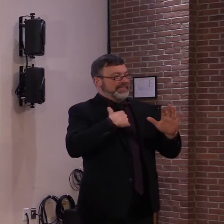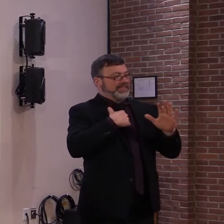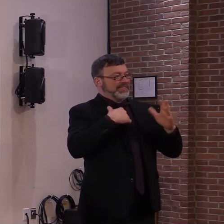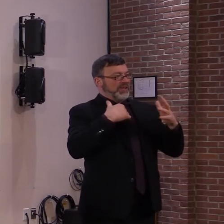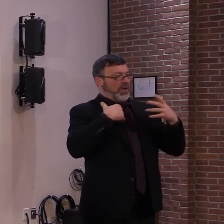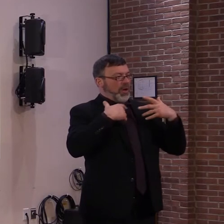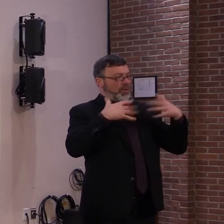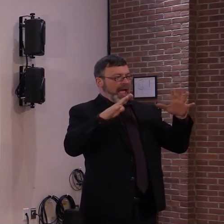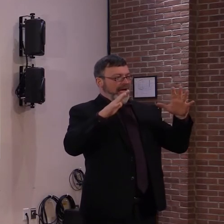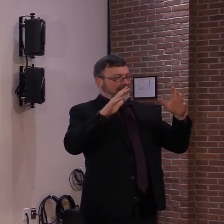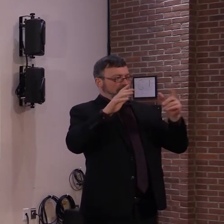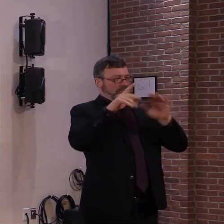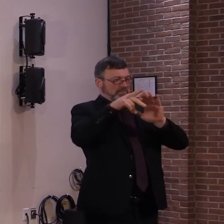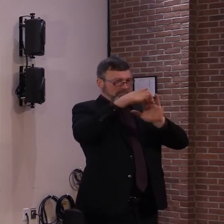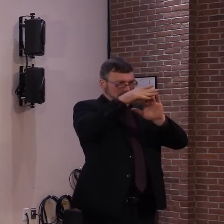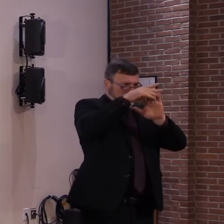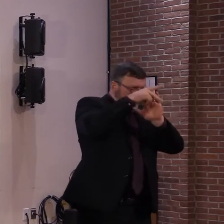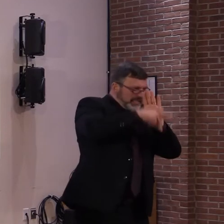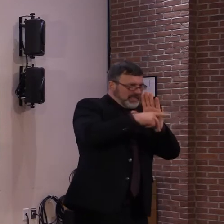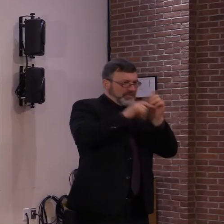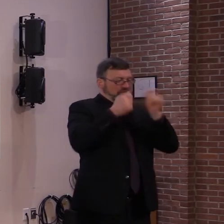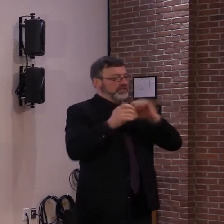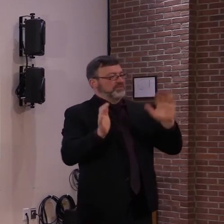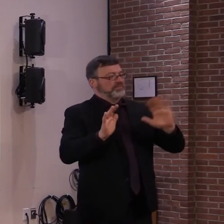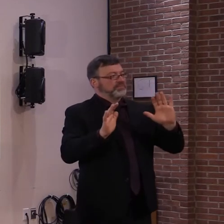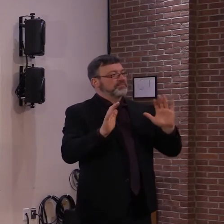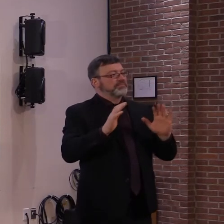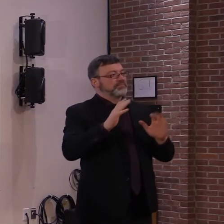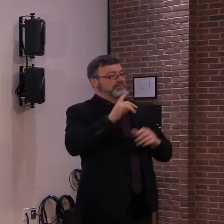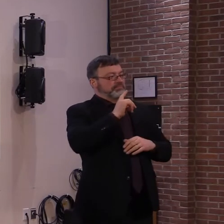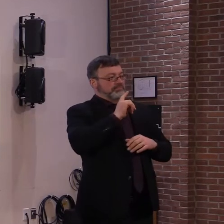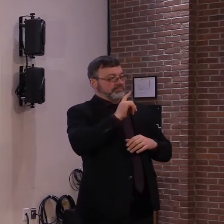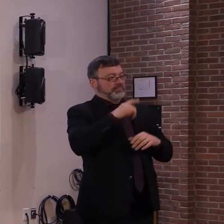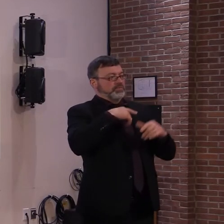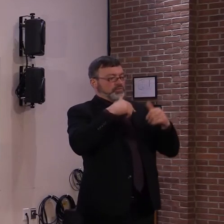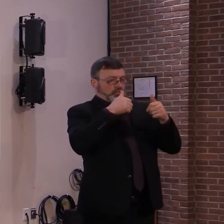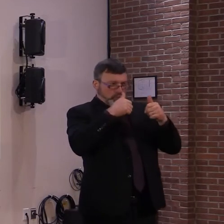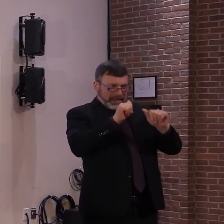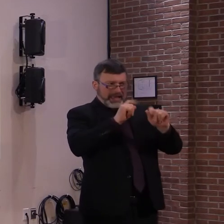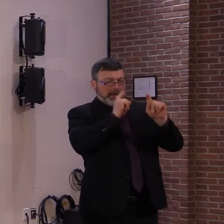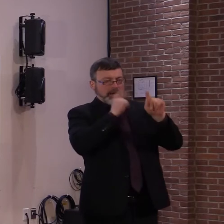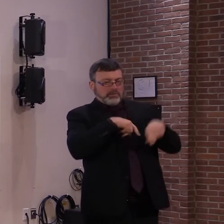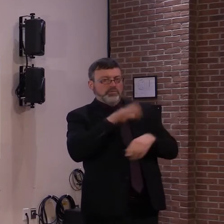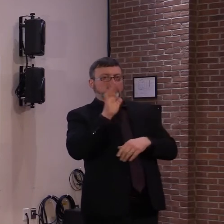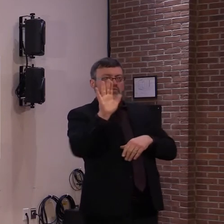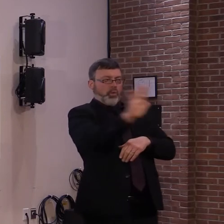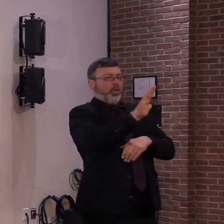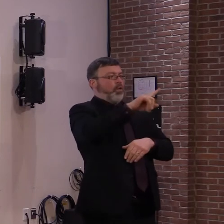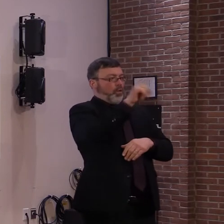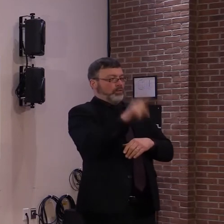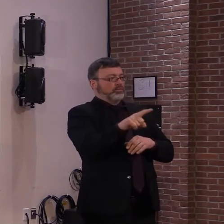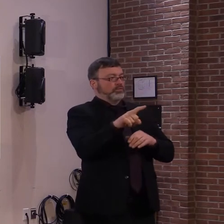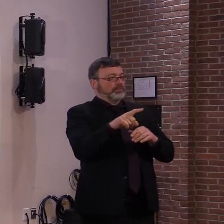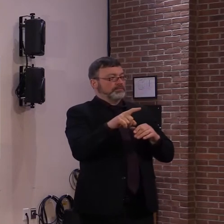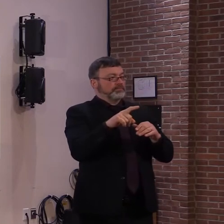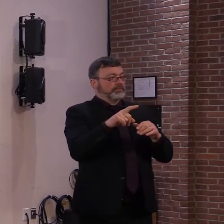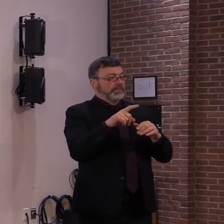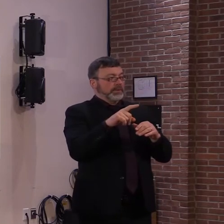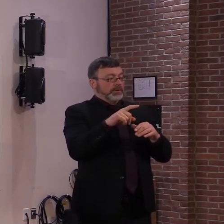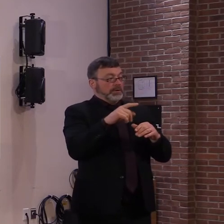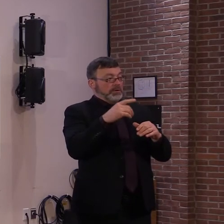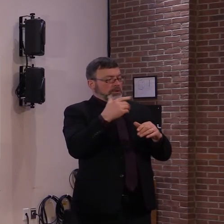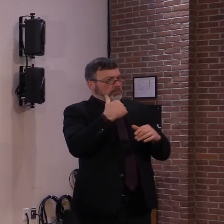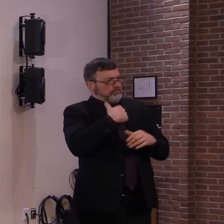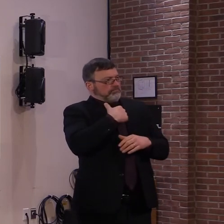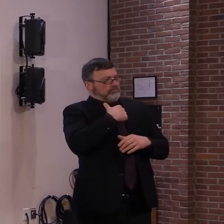really, um, let me do this. Let me delve into that issue. I, I don't know what the complications are. And before I promise